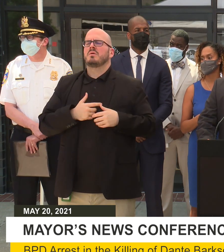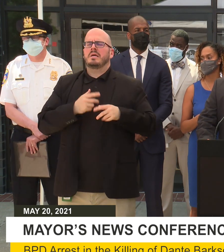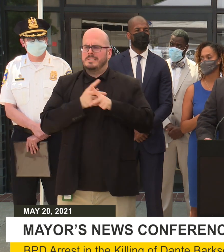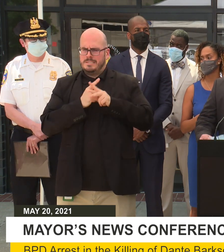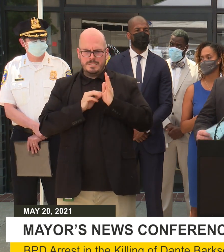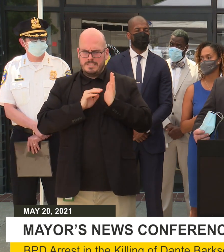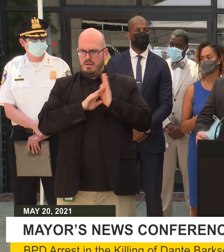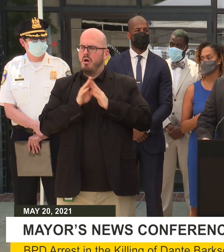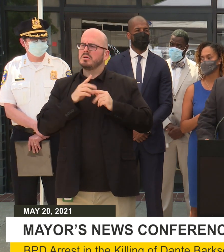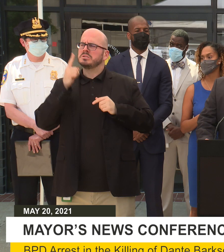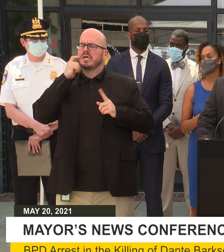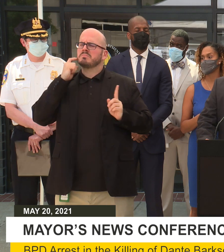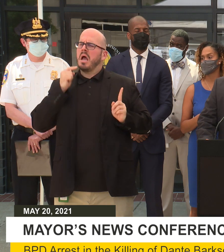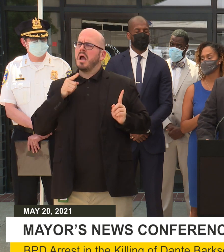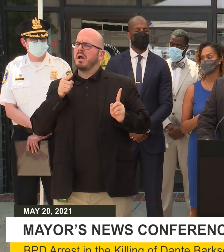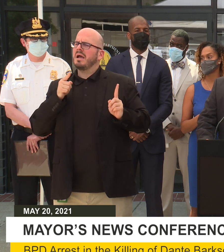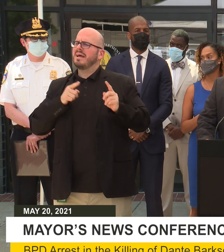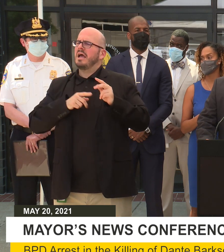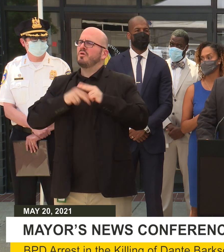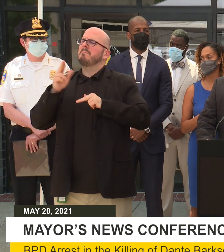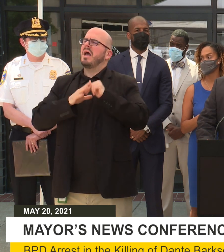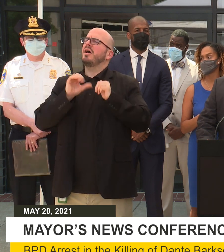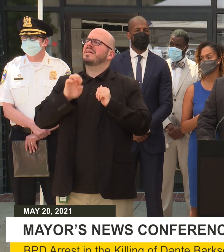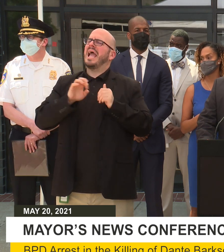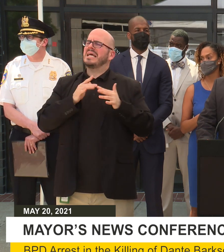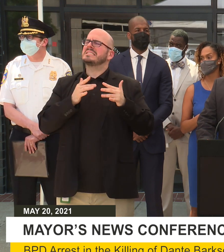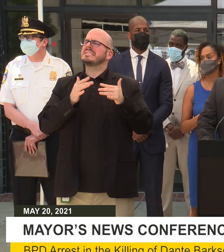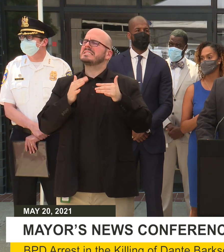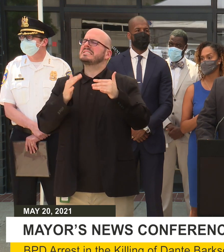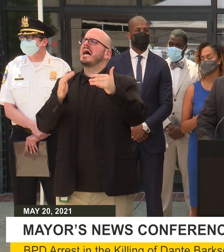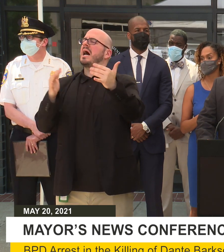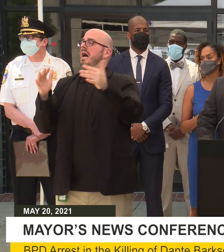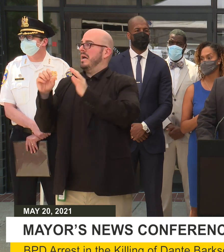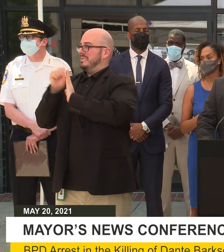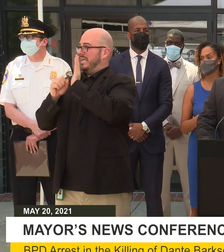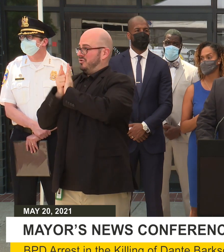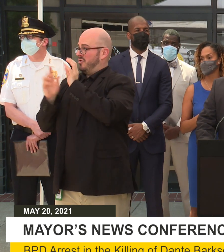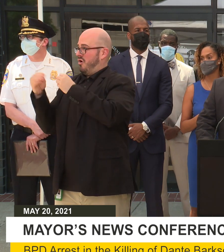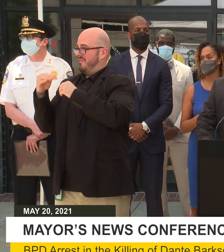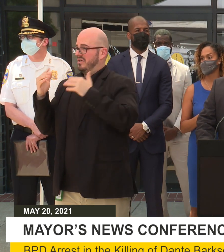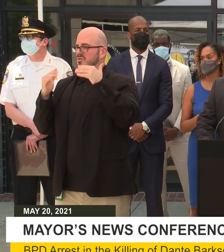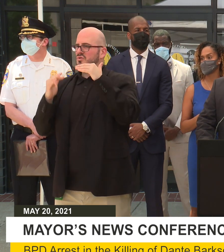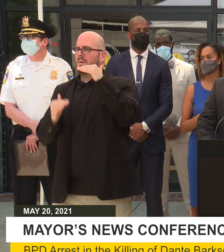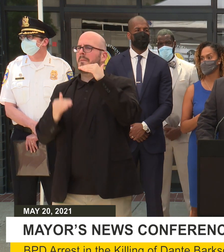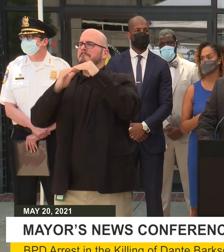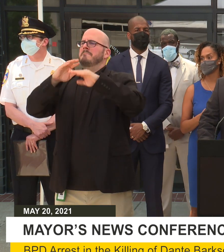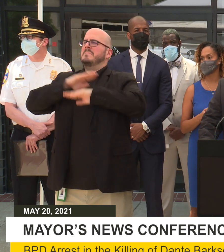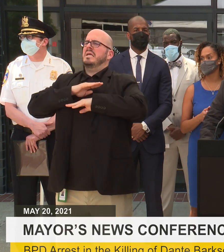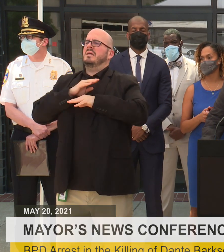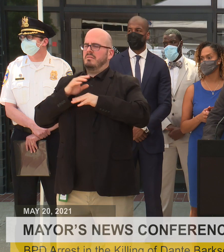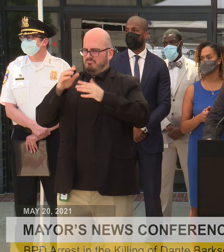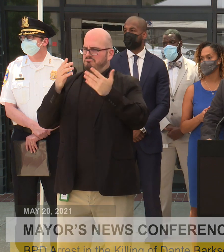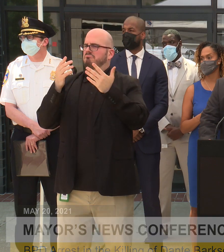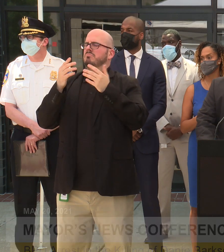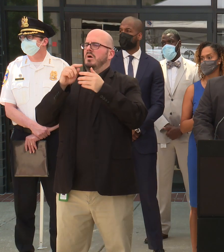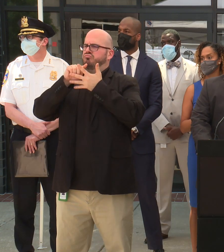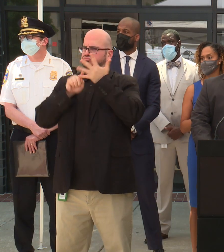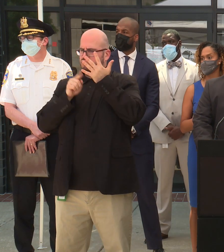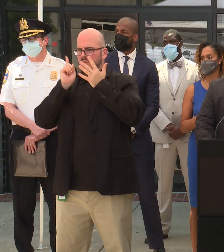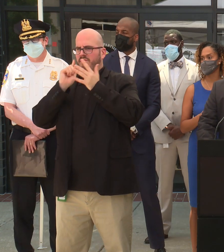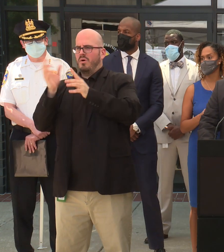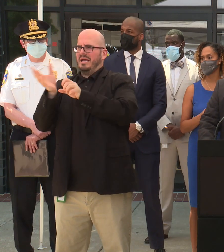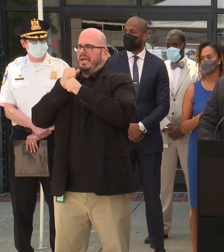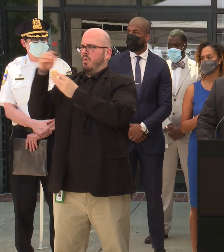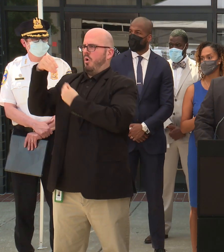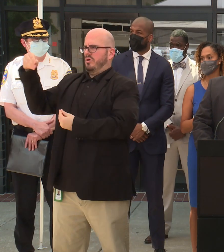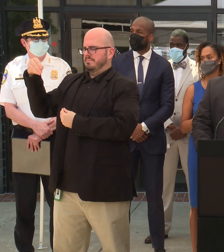but we had to build that case along with our partners at the state's attorney's office to meet that threshold to get an arrest warrant. And I know the